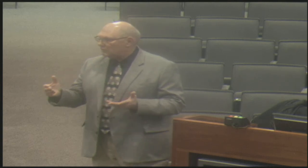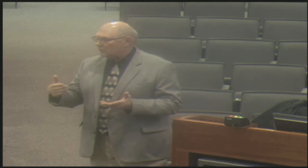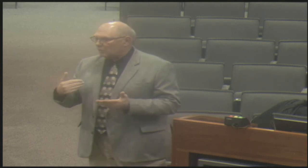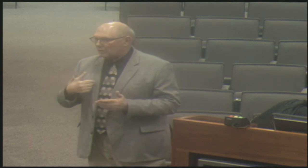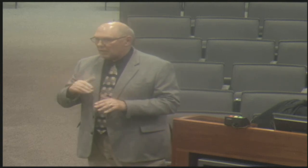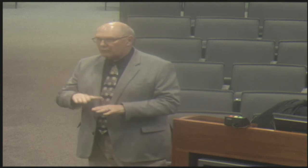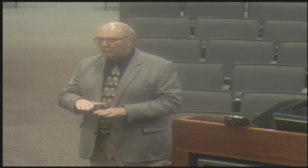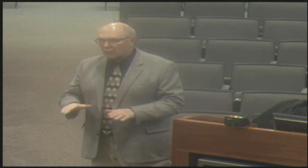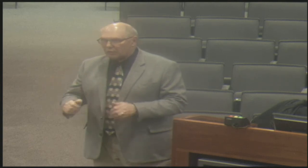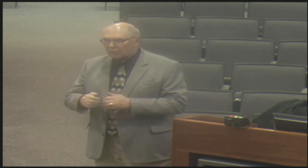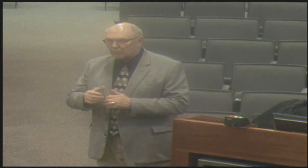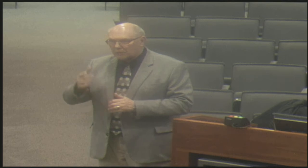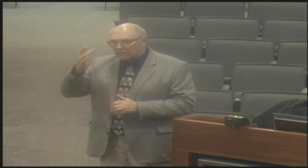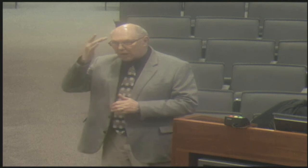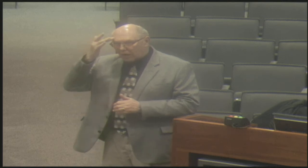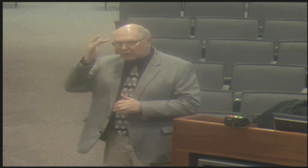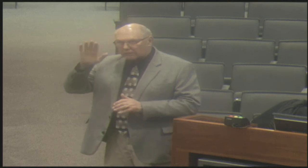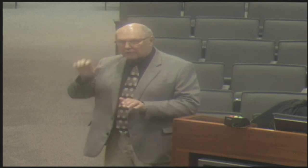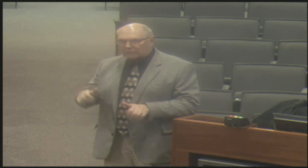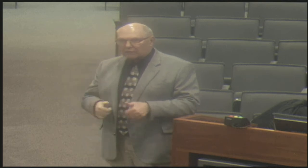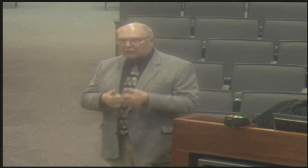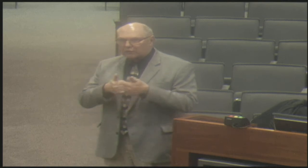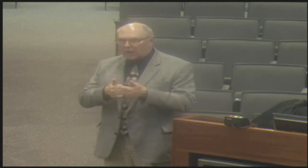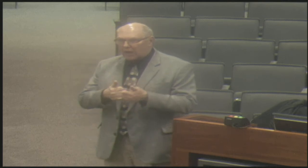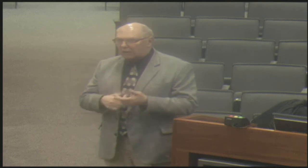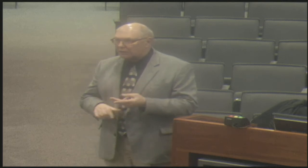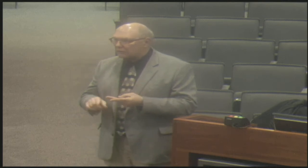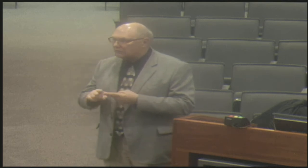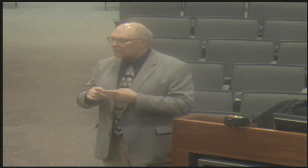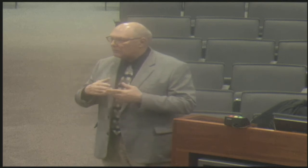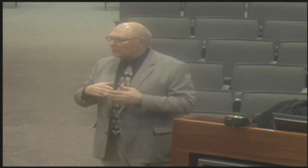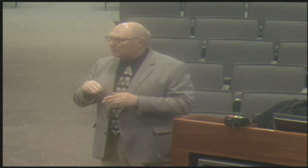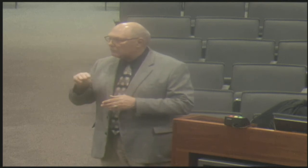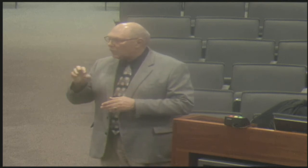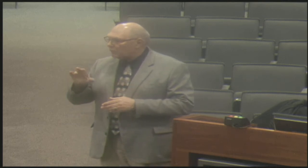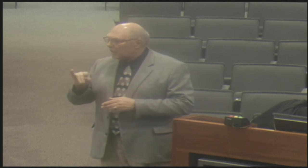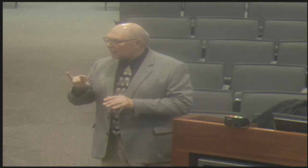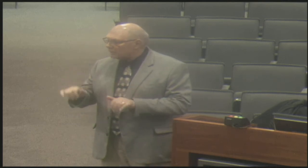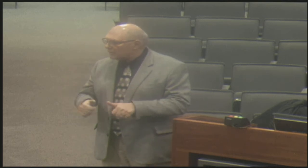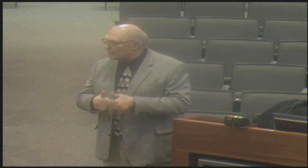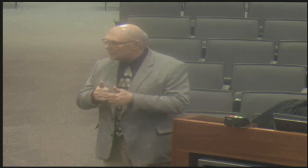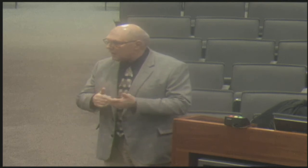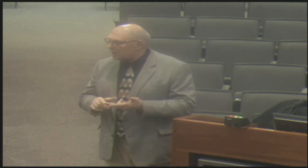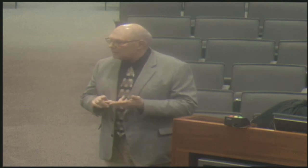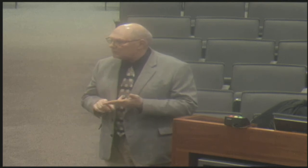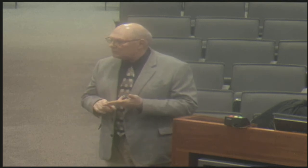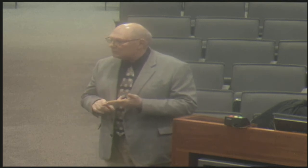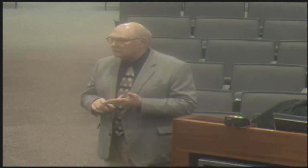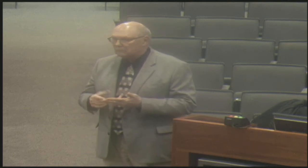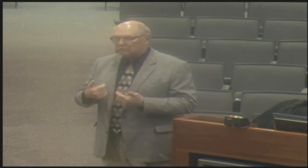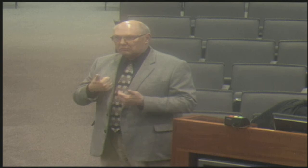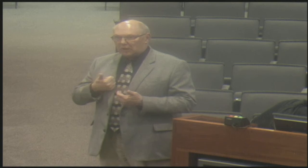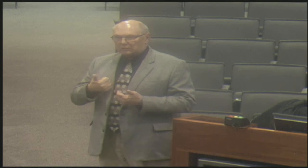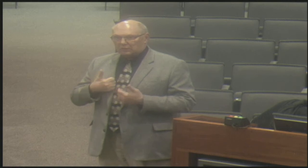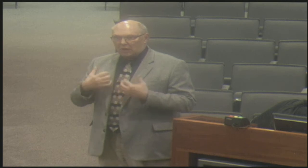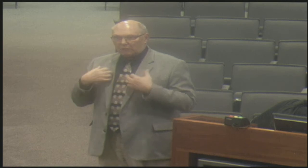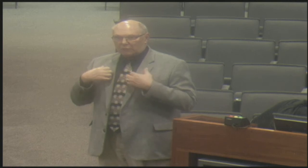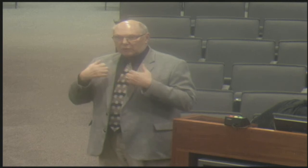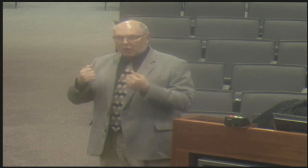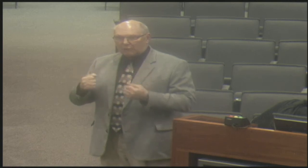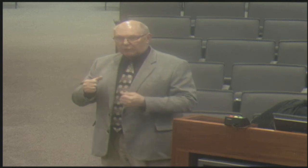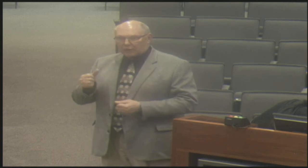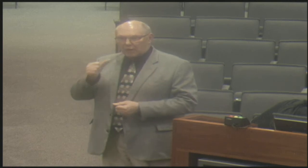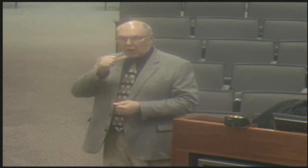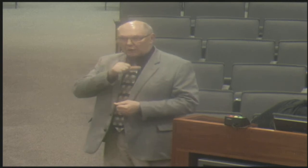Not just with deaf and hard of hearing and deaf blind, but we have folks that have other disabilities, such as mobility disabilities. And